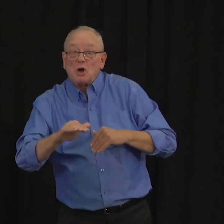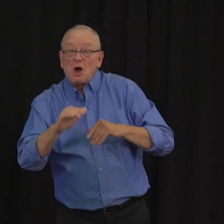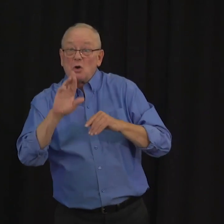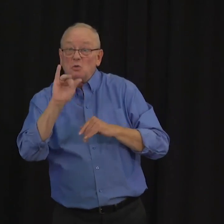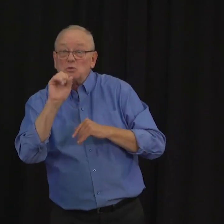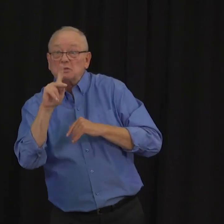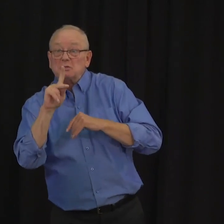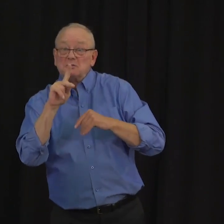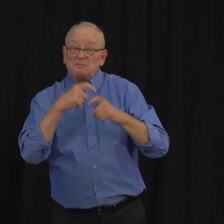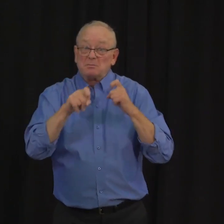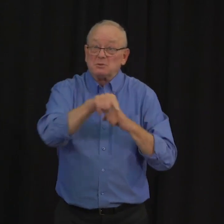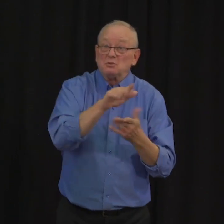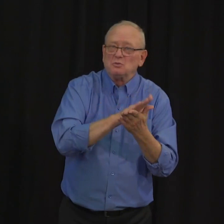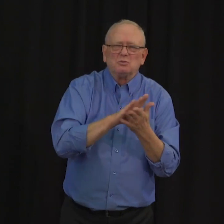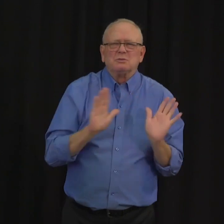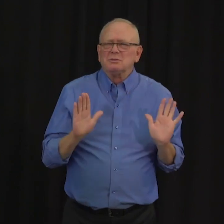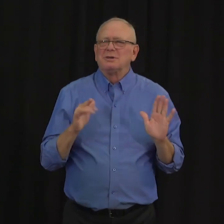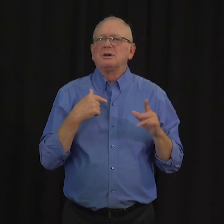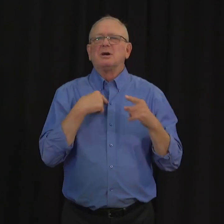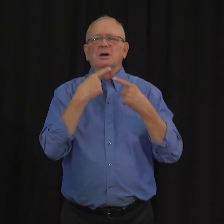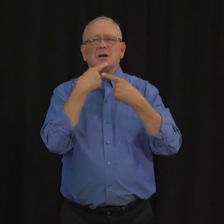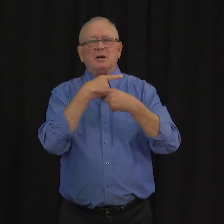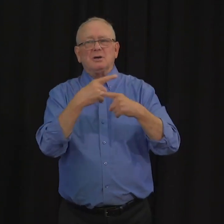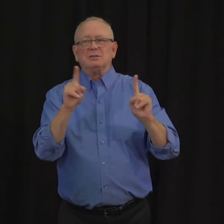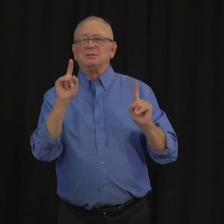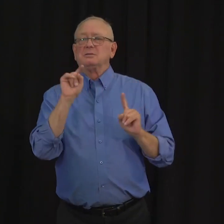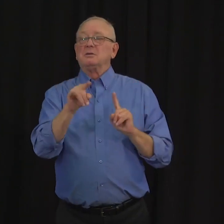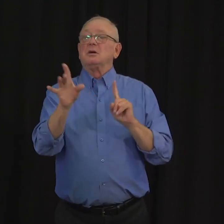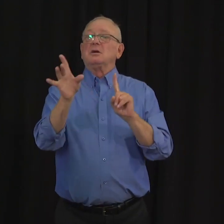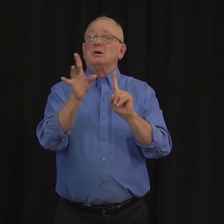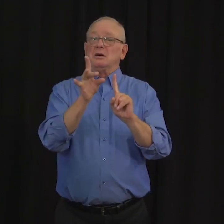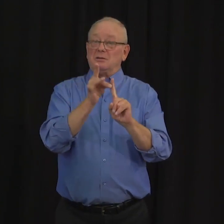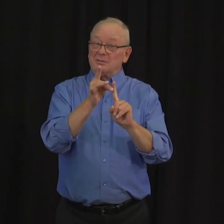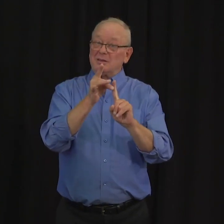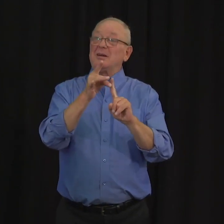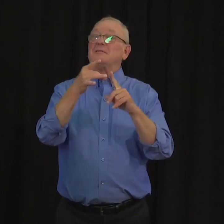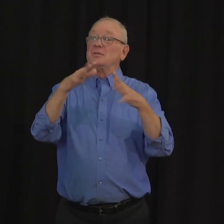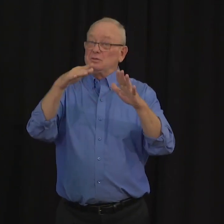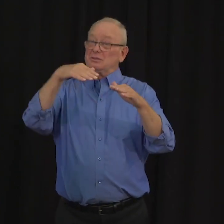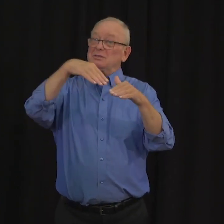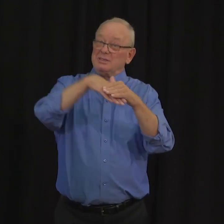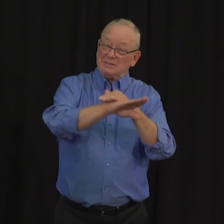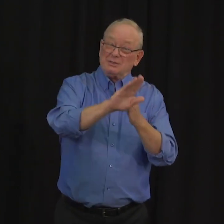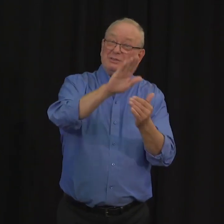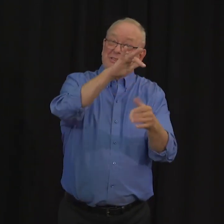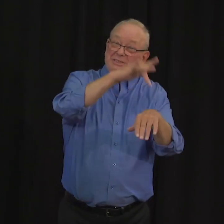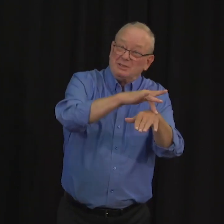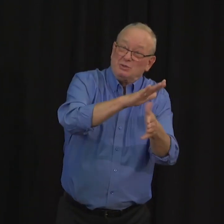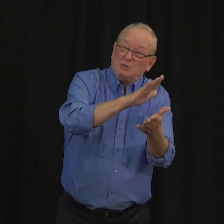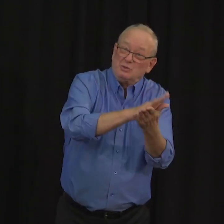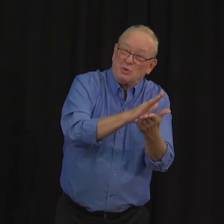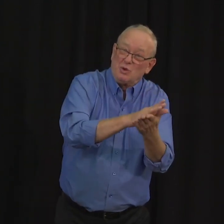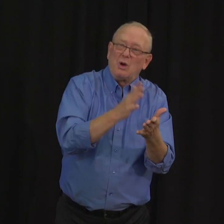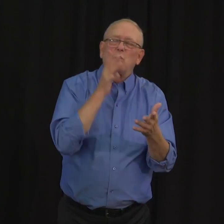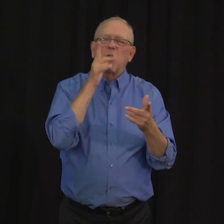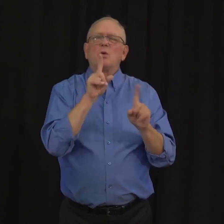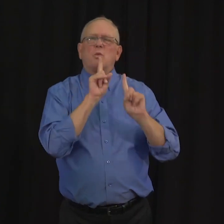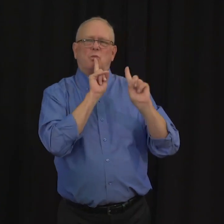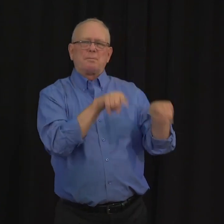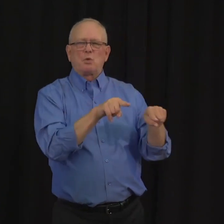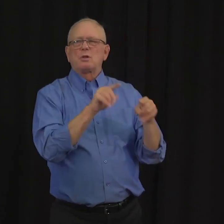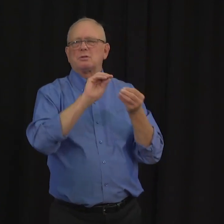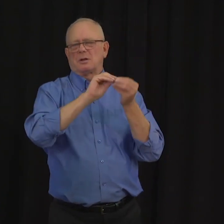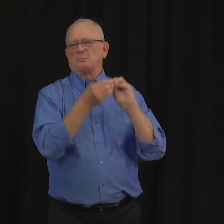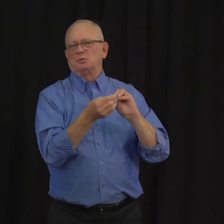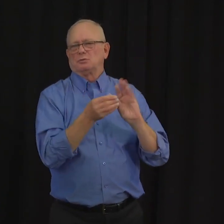when an infectious person has been present that they may have come in contact with. The best way to assess the safety of